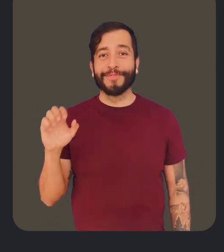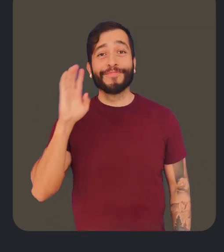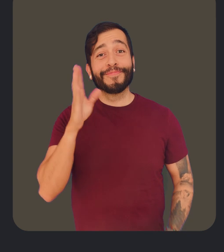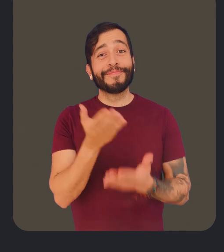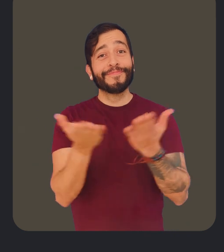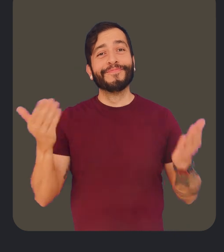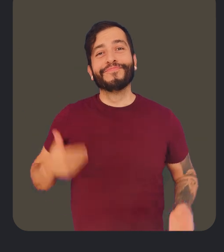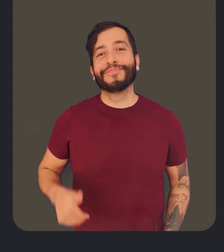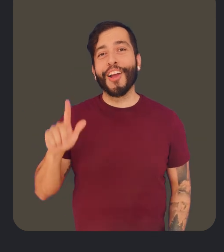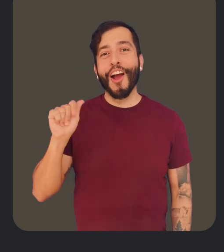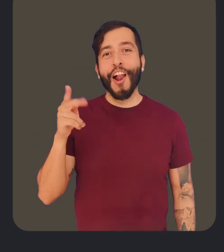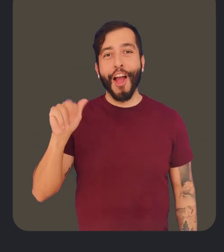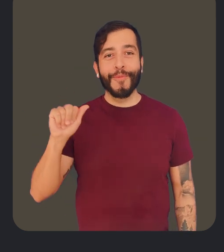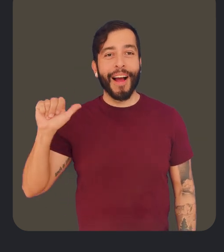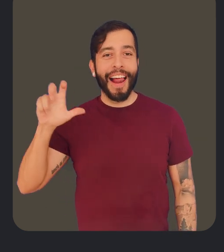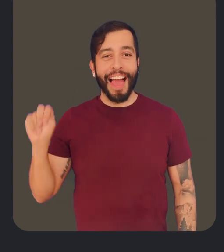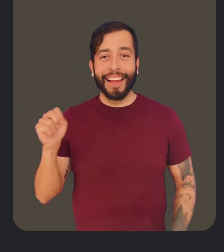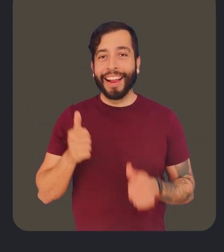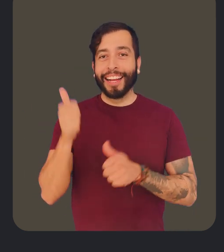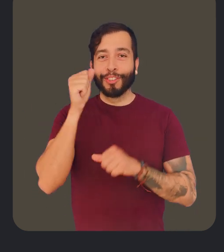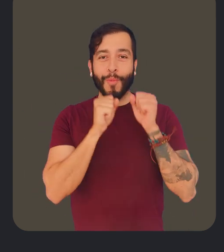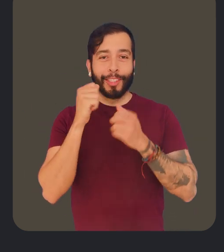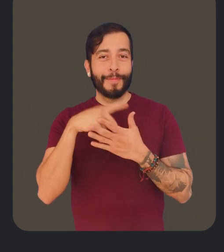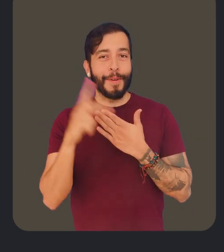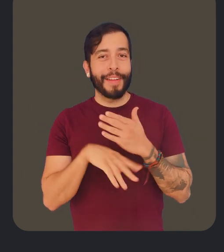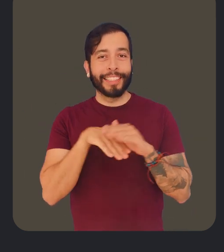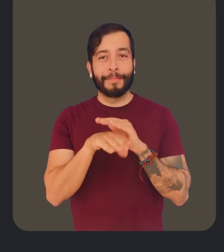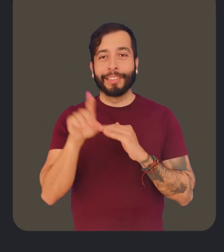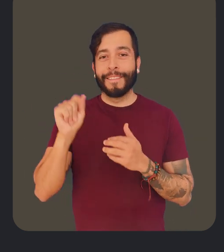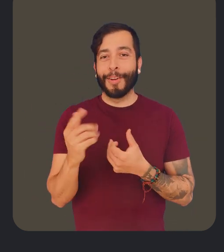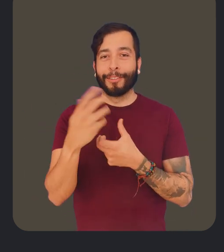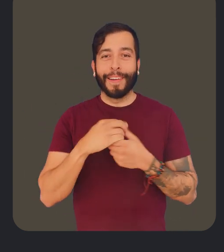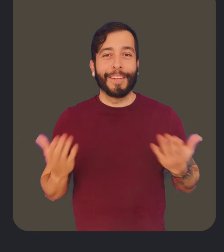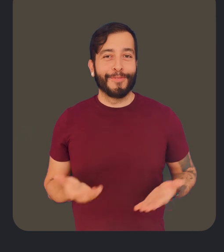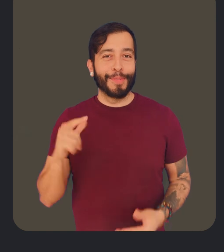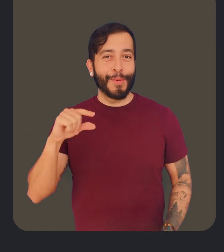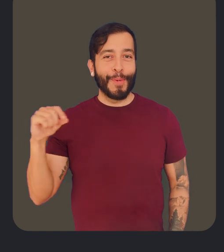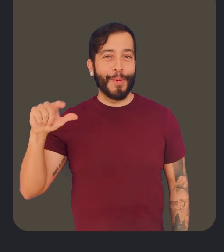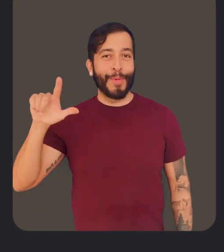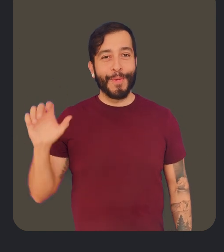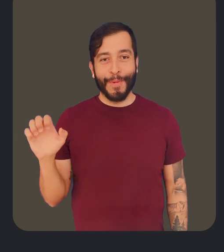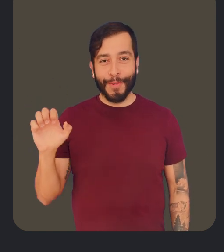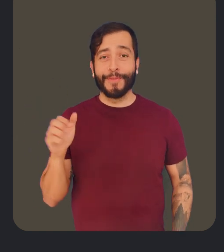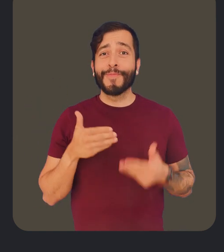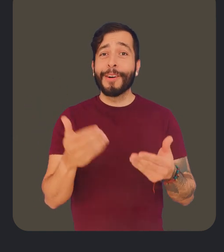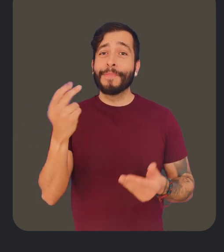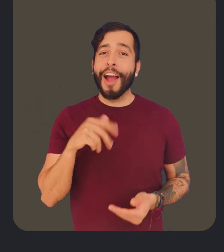Hi, everyone. It's Laura Allen again, Head of Strategy and Programs for Accessibility and Disability Inclusion here at Google. Welcome back